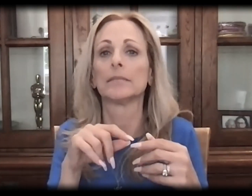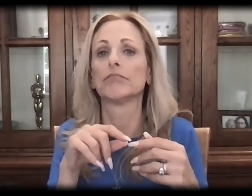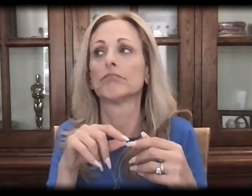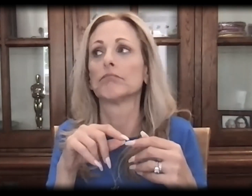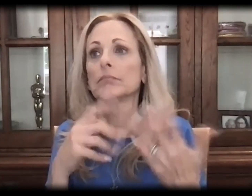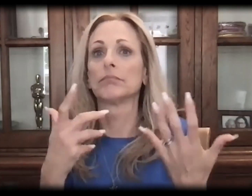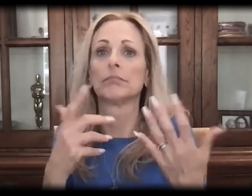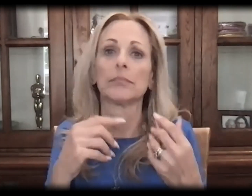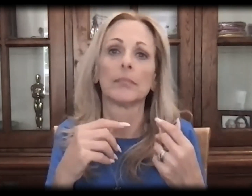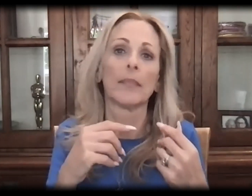critics,